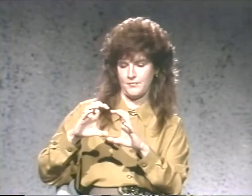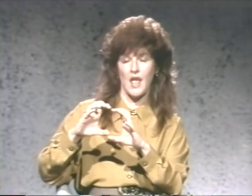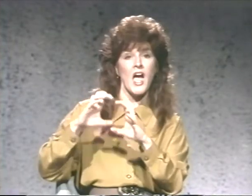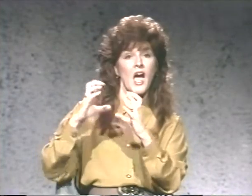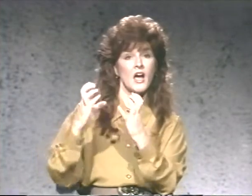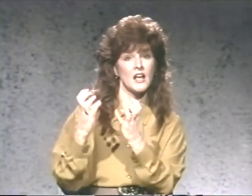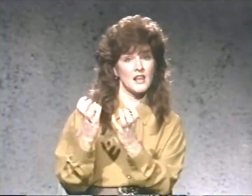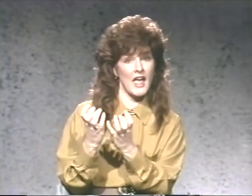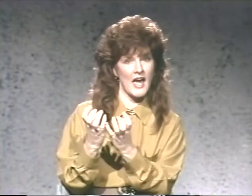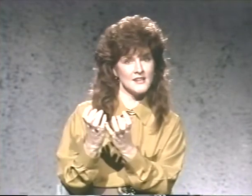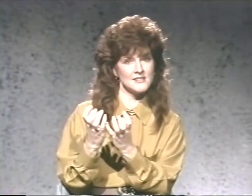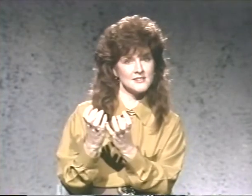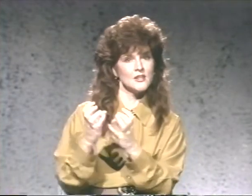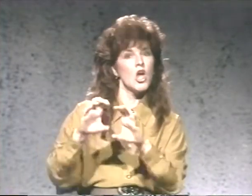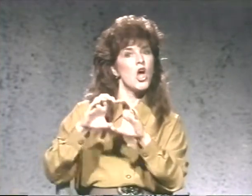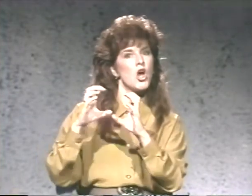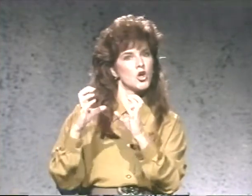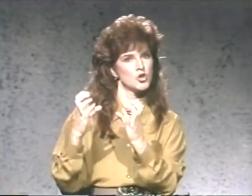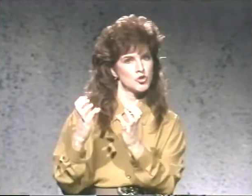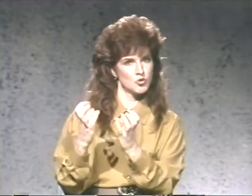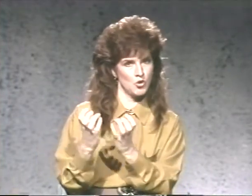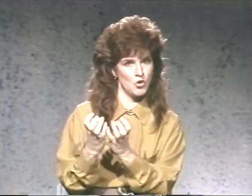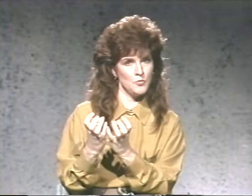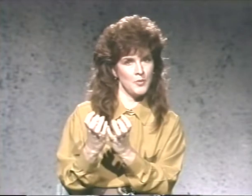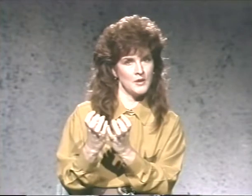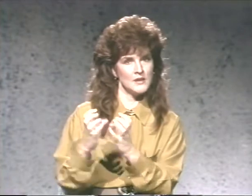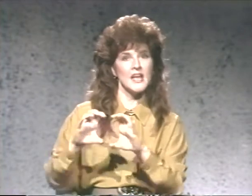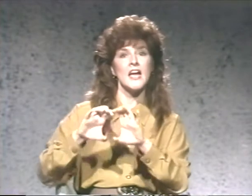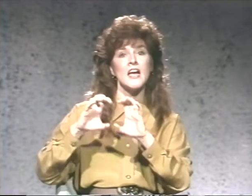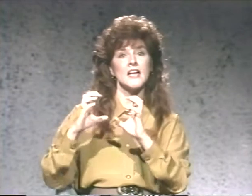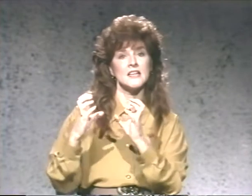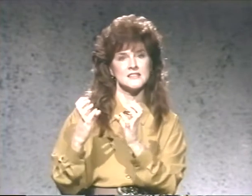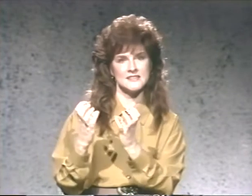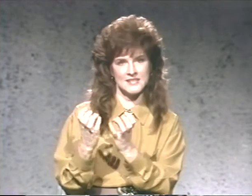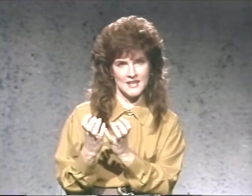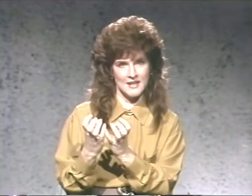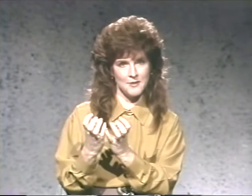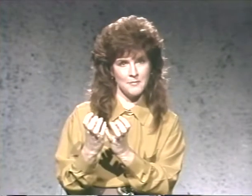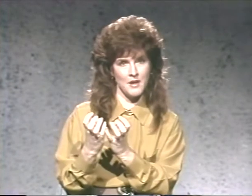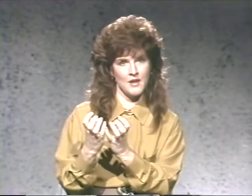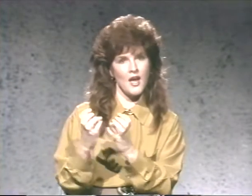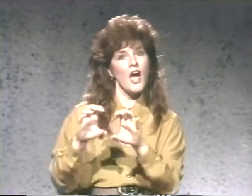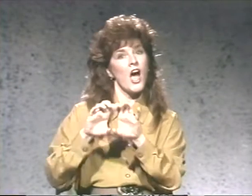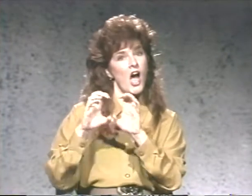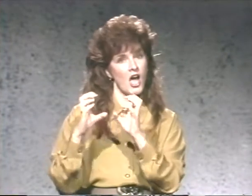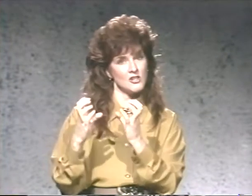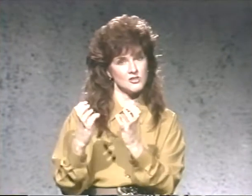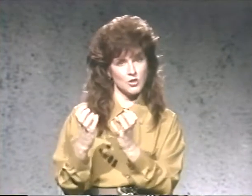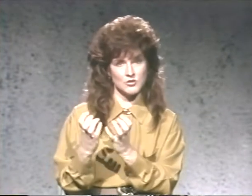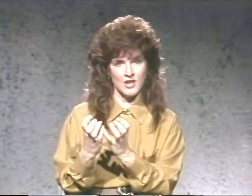Class, group, team, association,